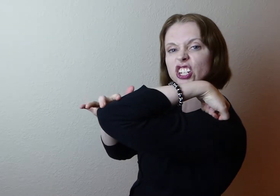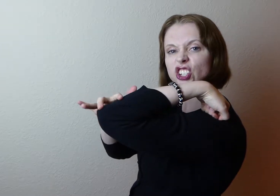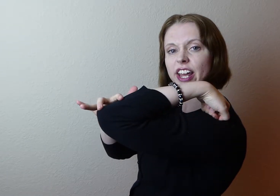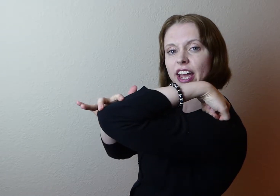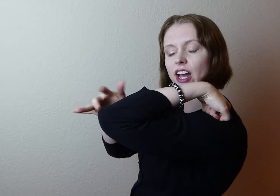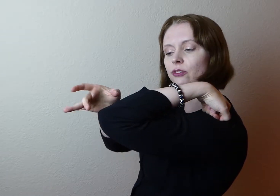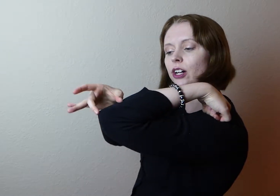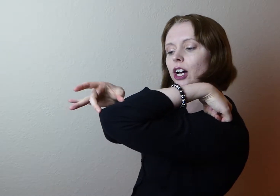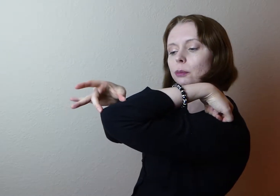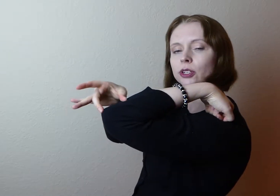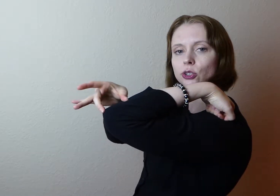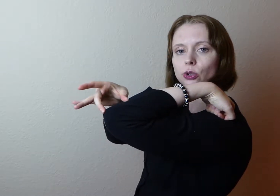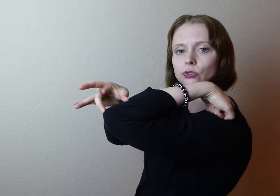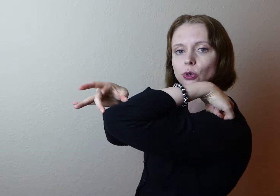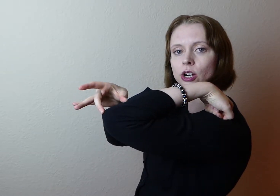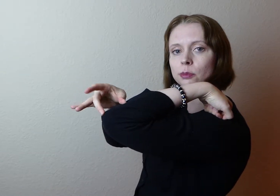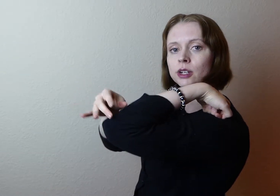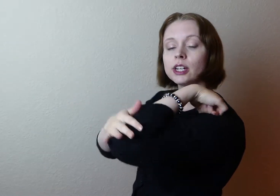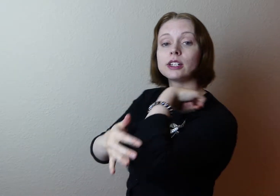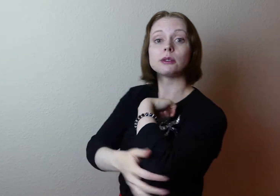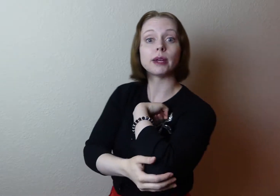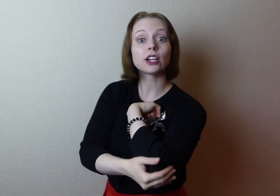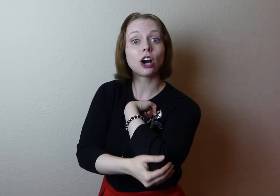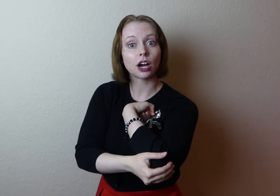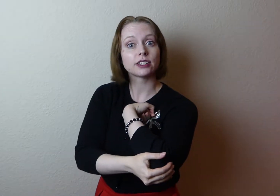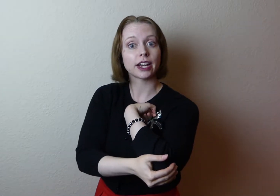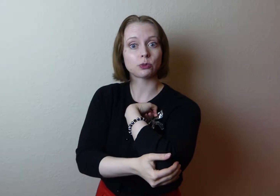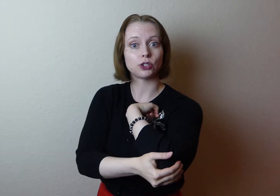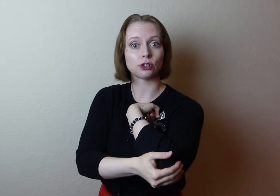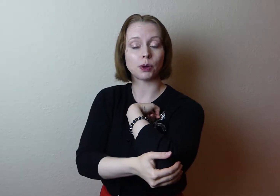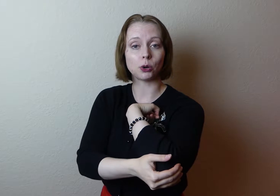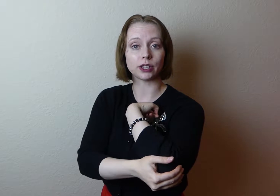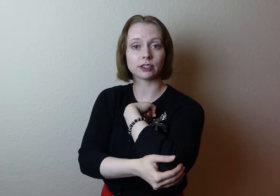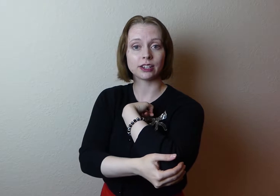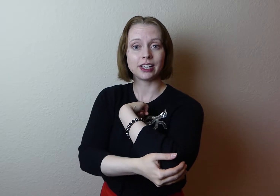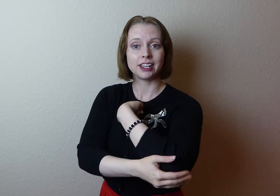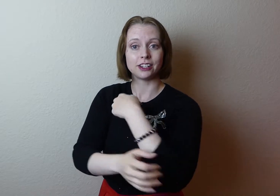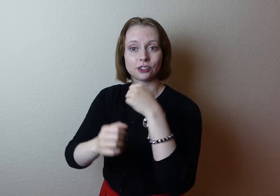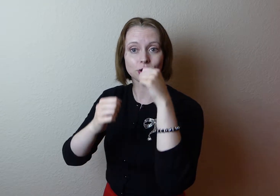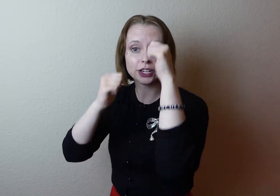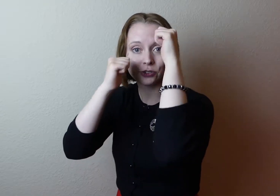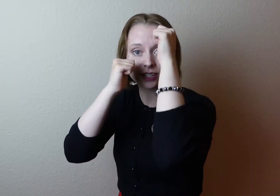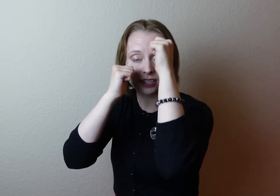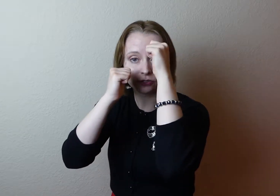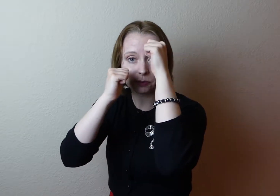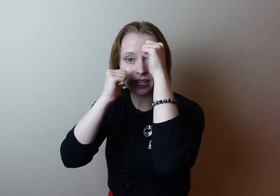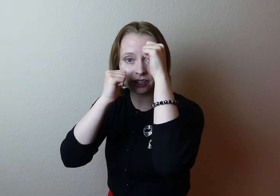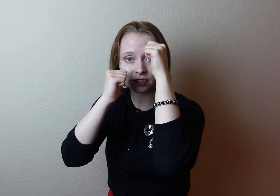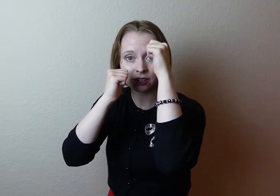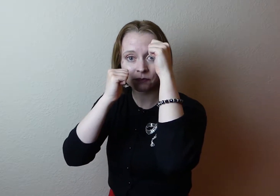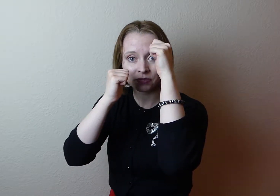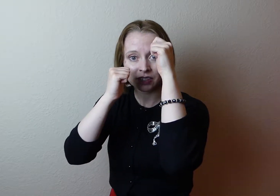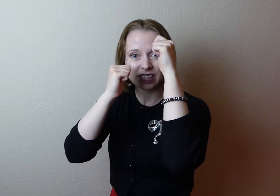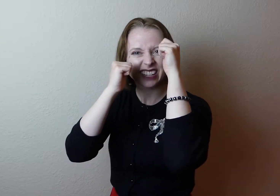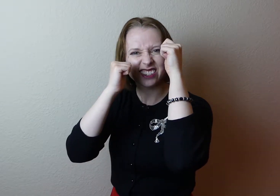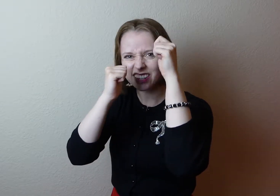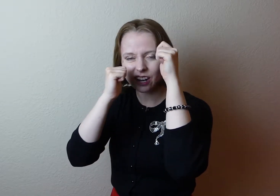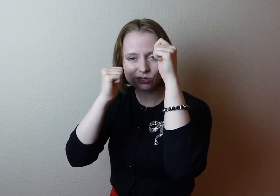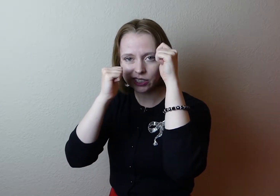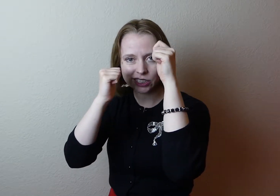inch and a half up your forearm to make contact with your opponent. And so as you can see from here, that's not really